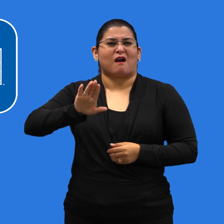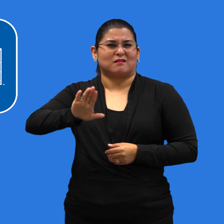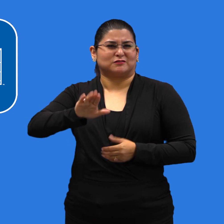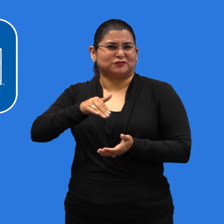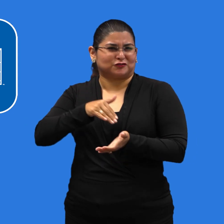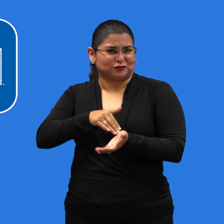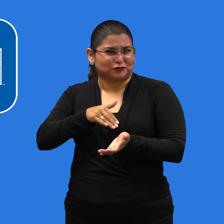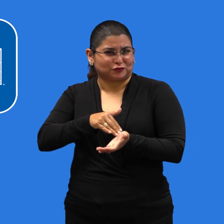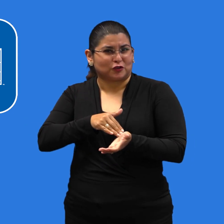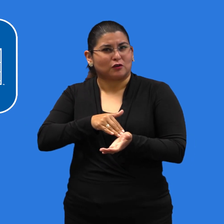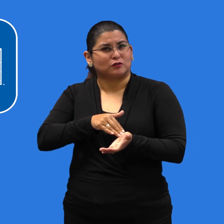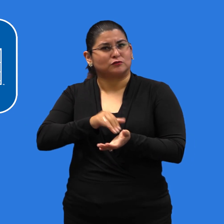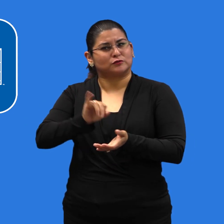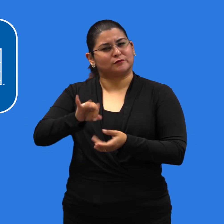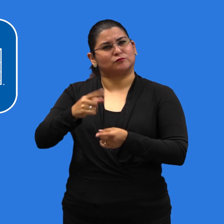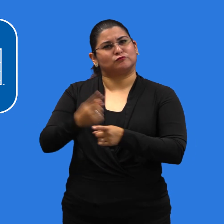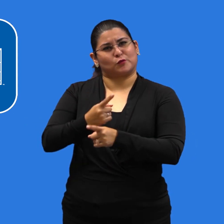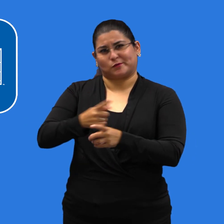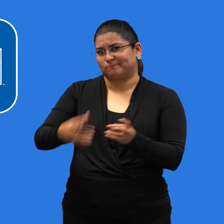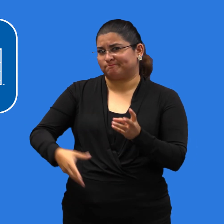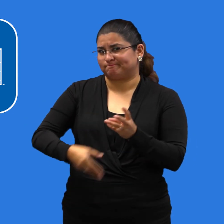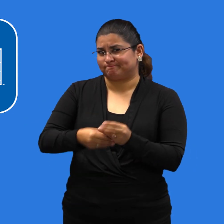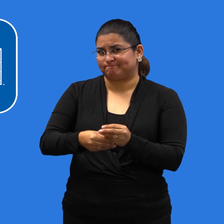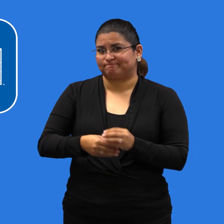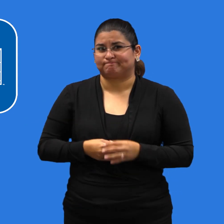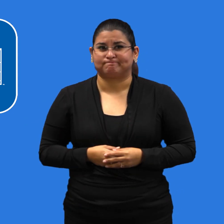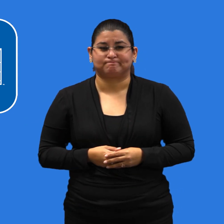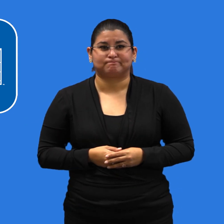Ask your child's doctor if they need an additional dose.